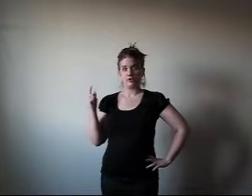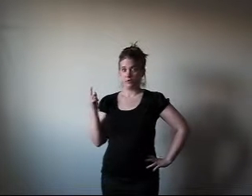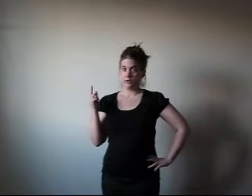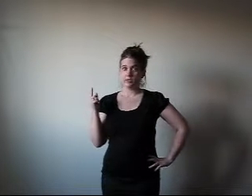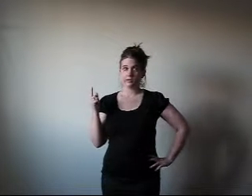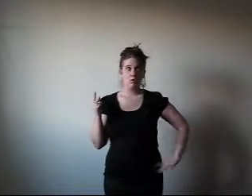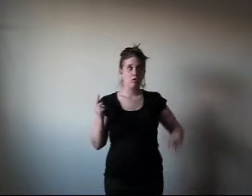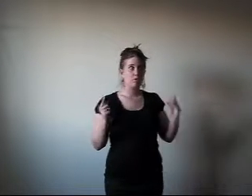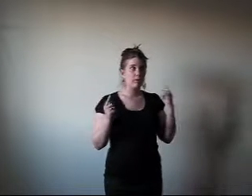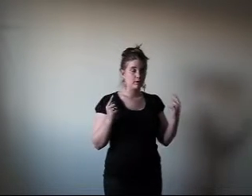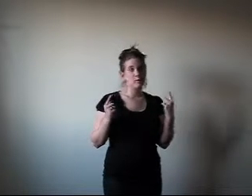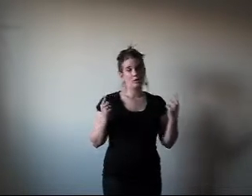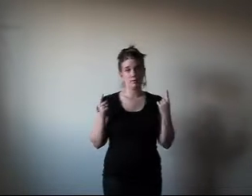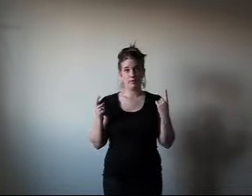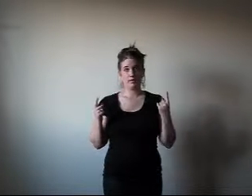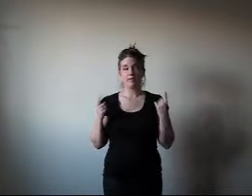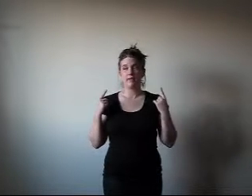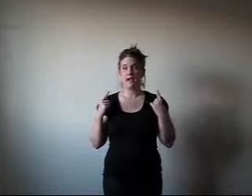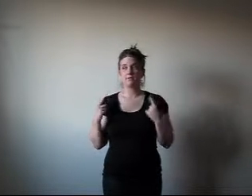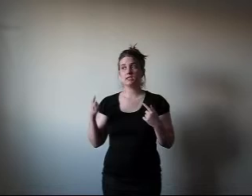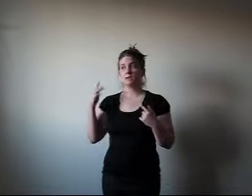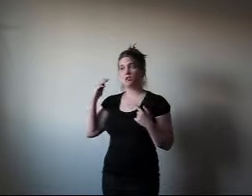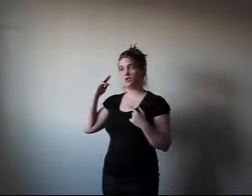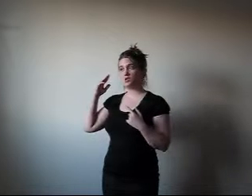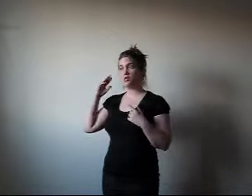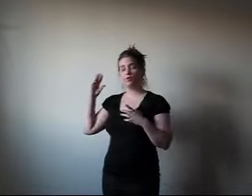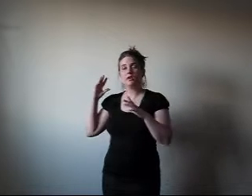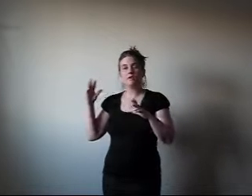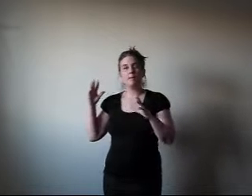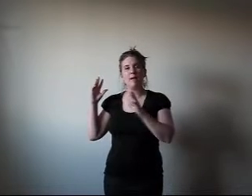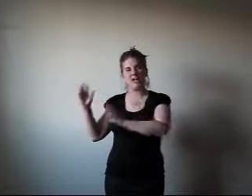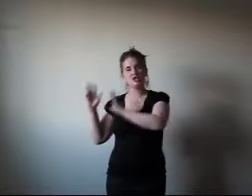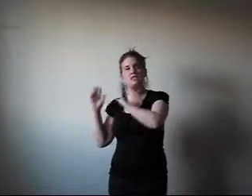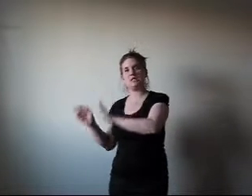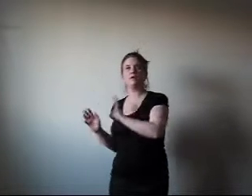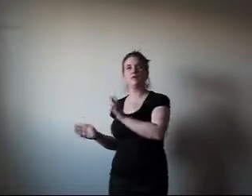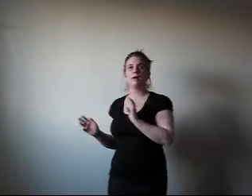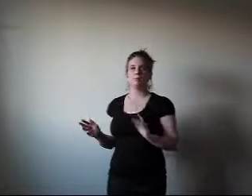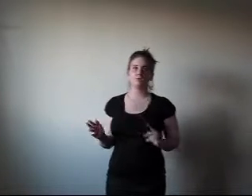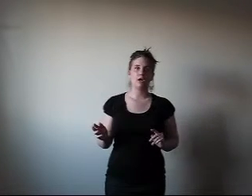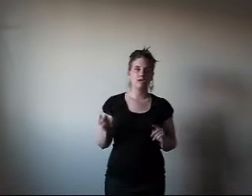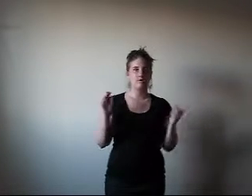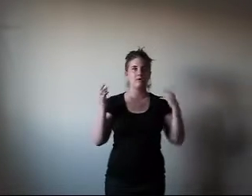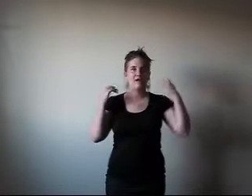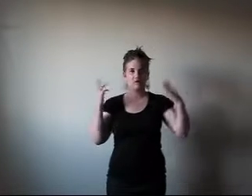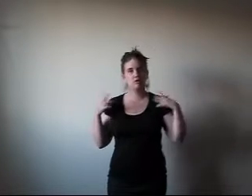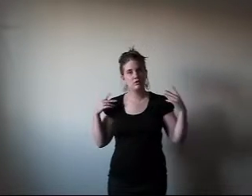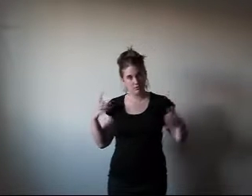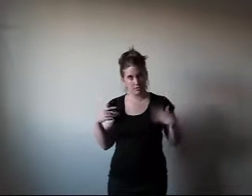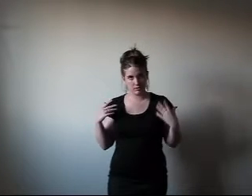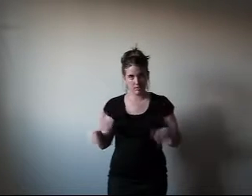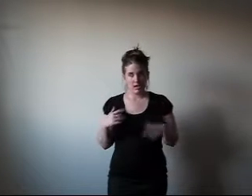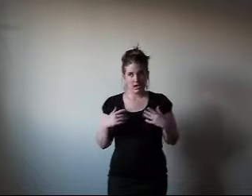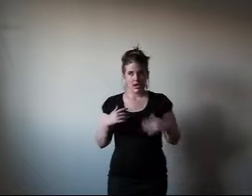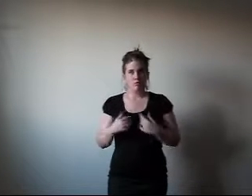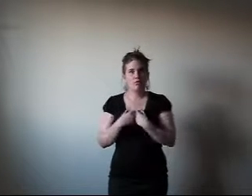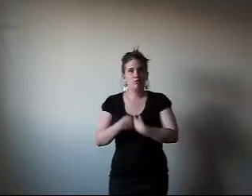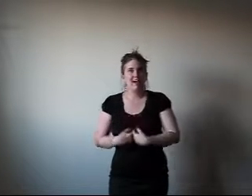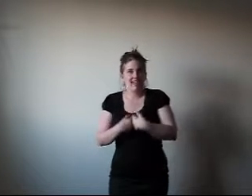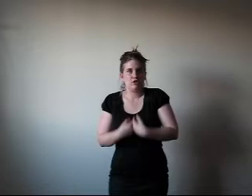choice or by responsibility. And by that I mean someone that you couldn't imagine a day going by without talking to. It would grate at